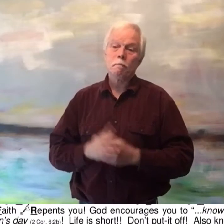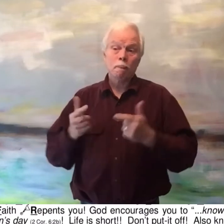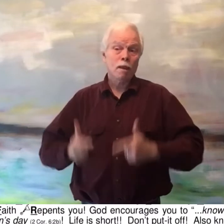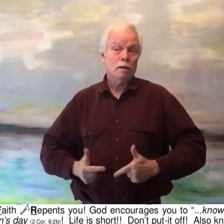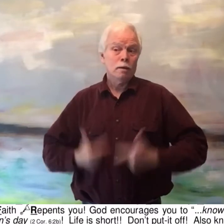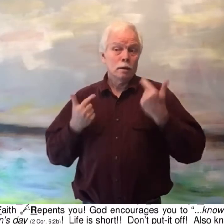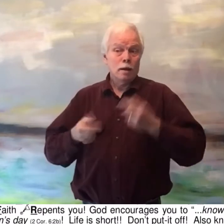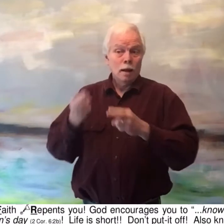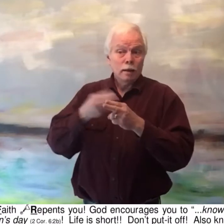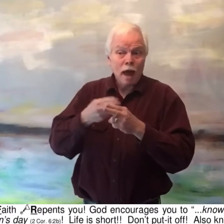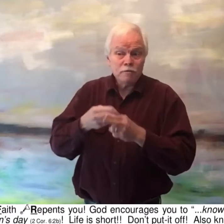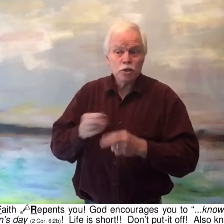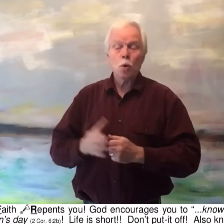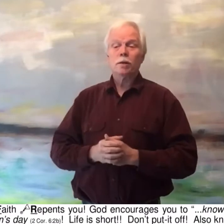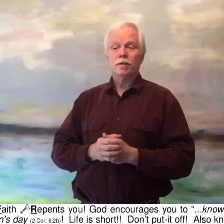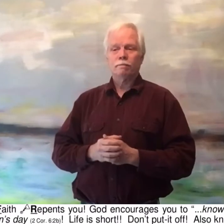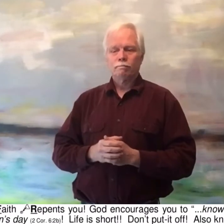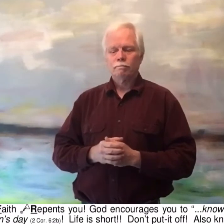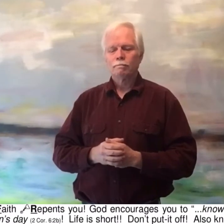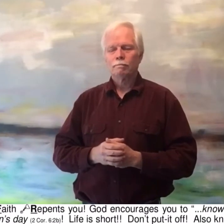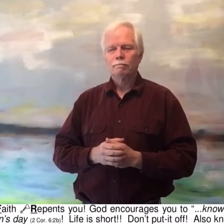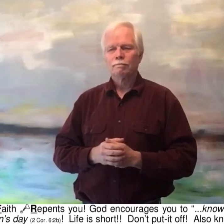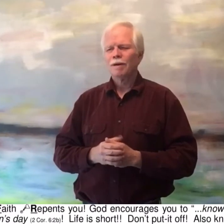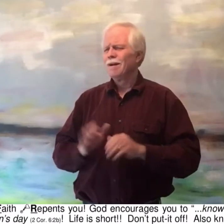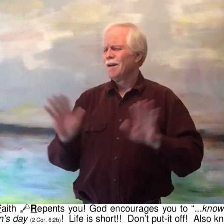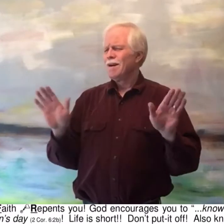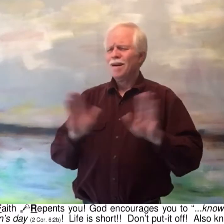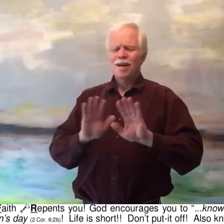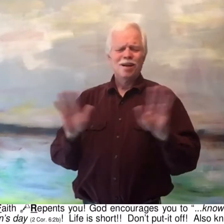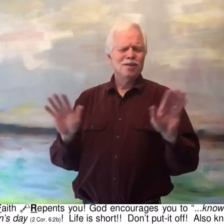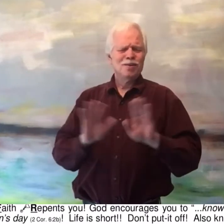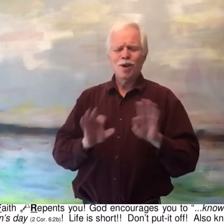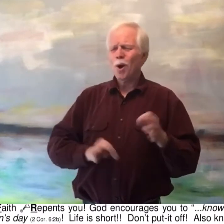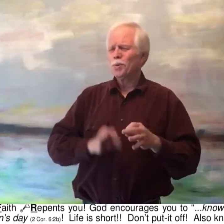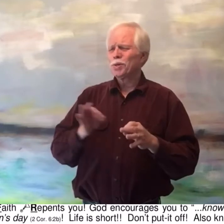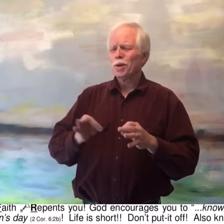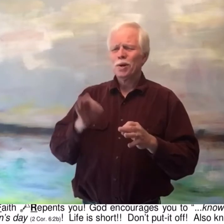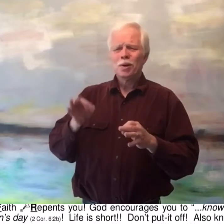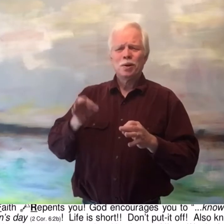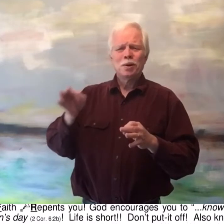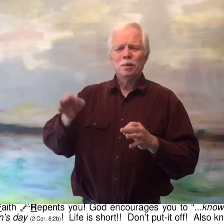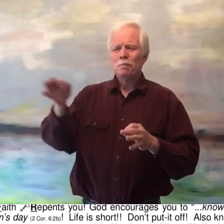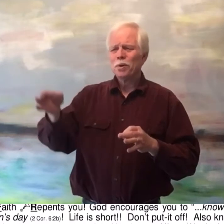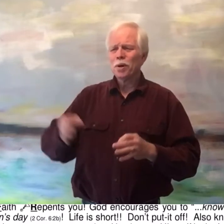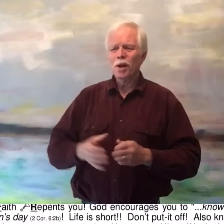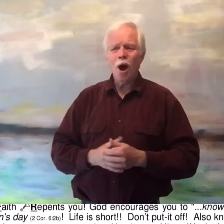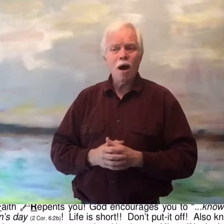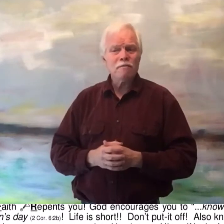Life is short. short. Life Don't put it off.